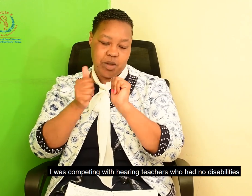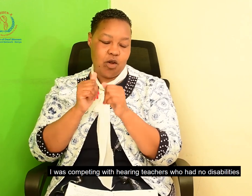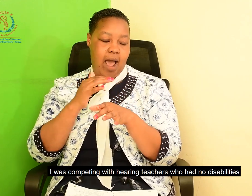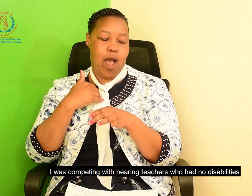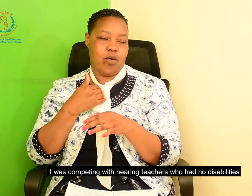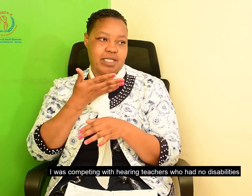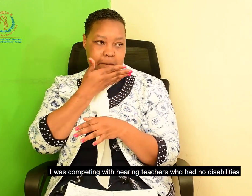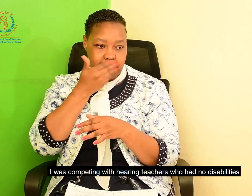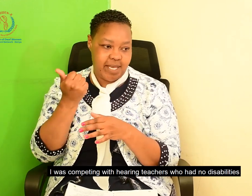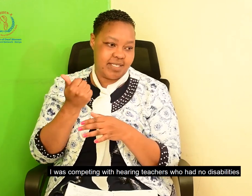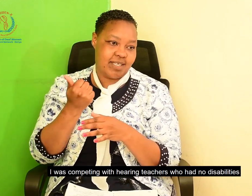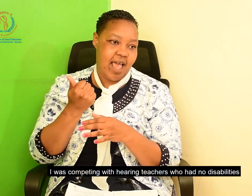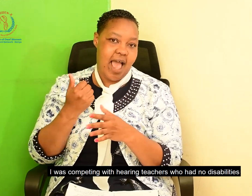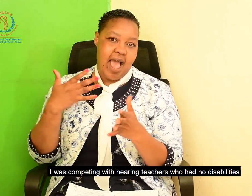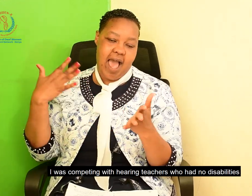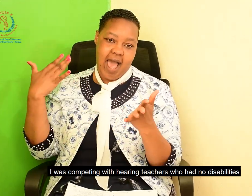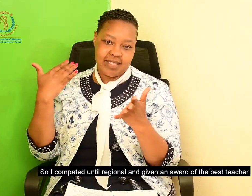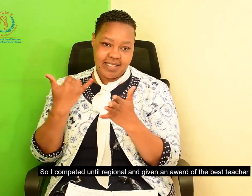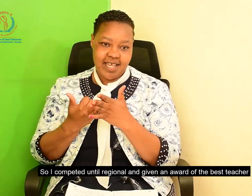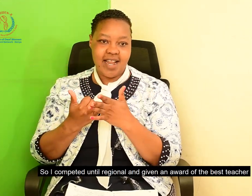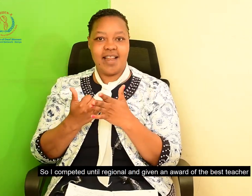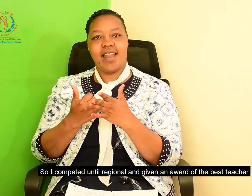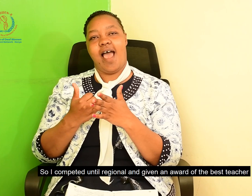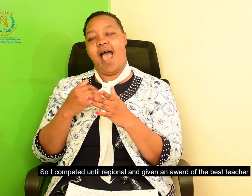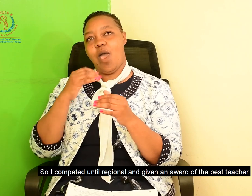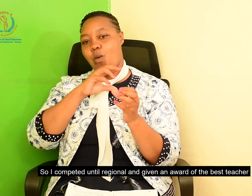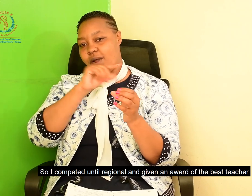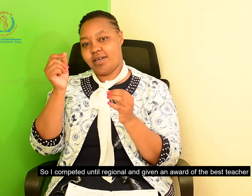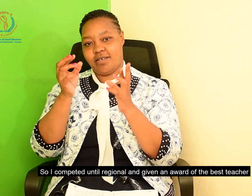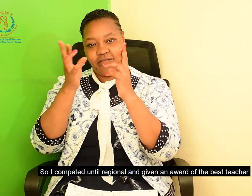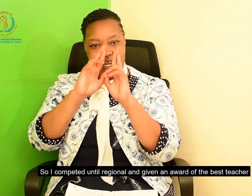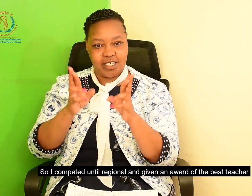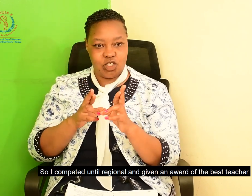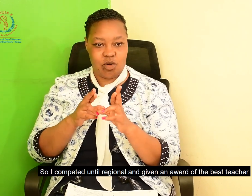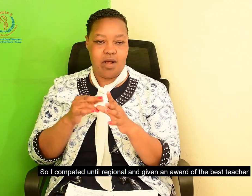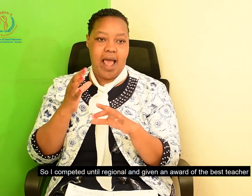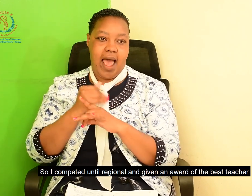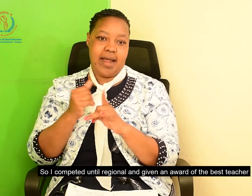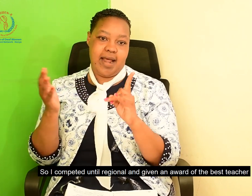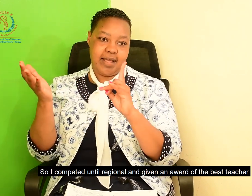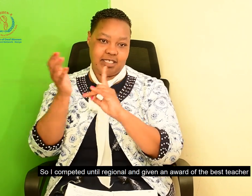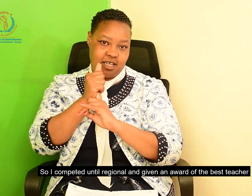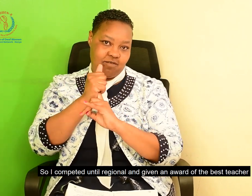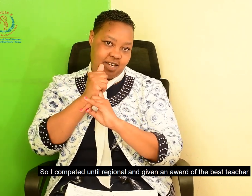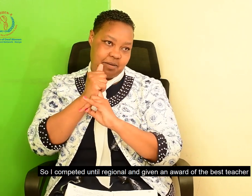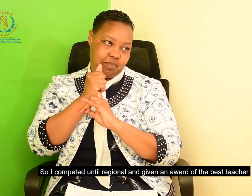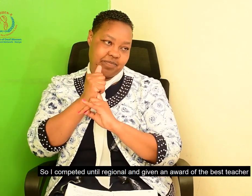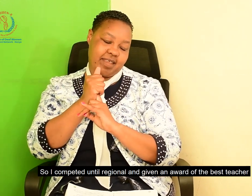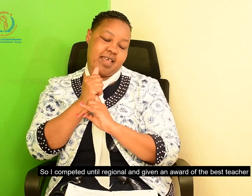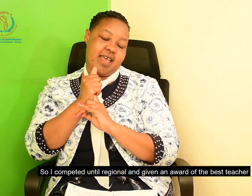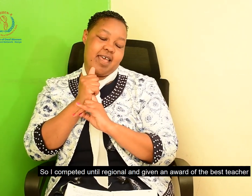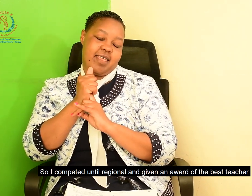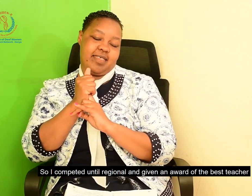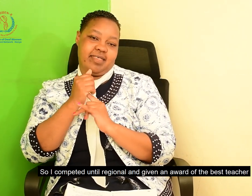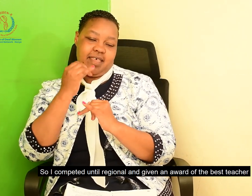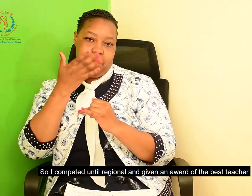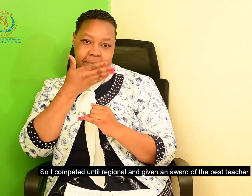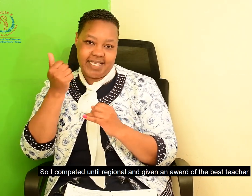not have any other disability. So, I was able to participate until I was in the regional competition